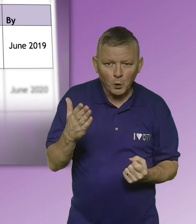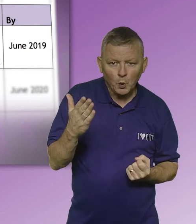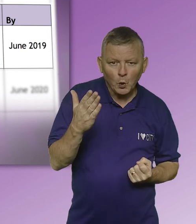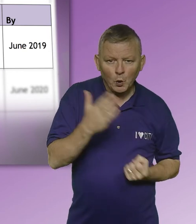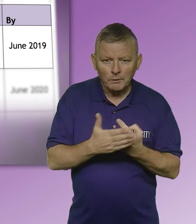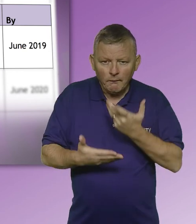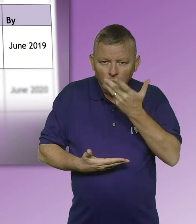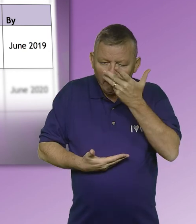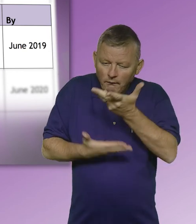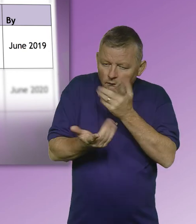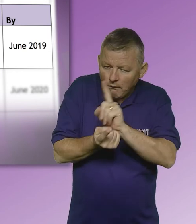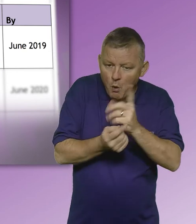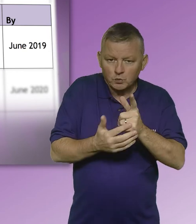opportunity to meet and socialise.